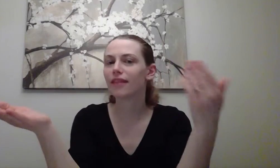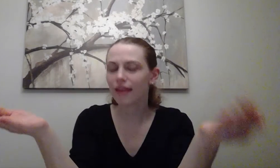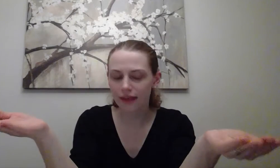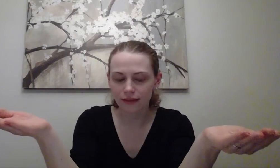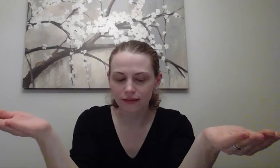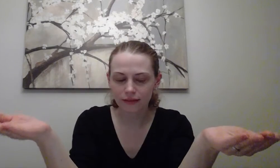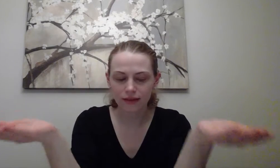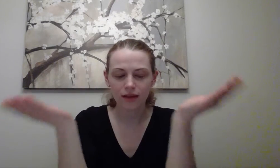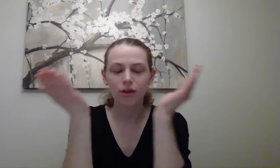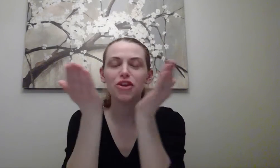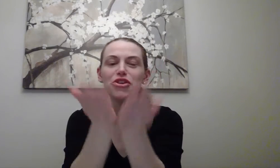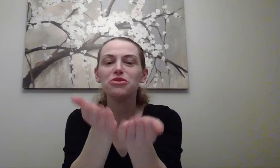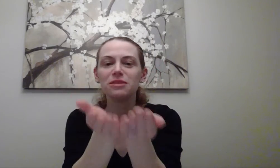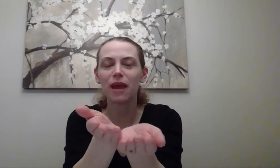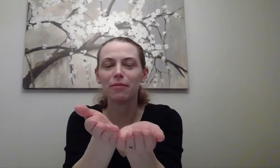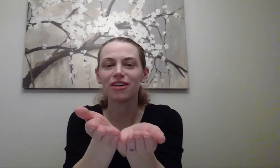Downhill. Newspapers.